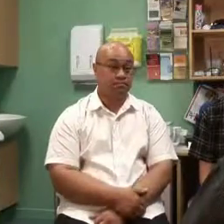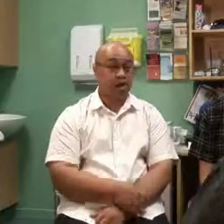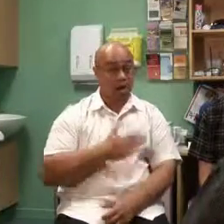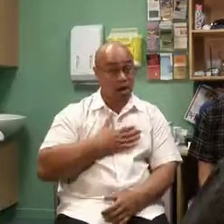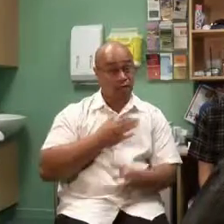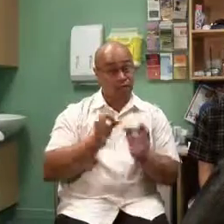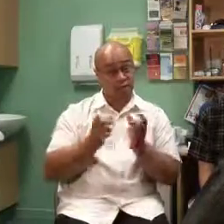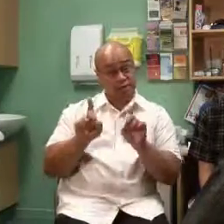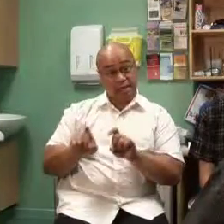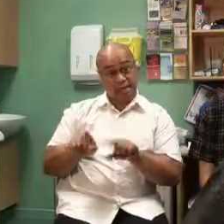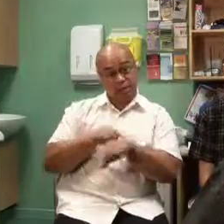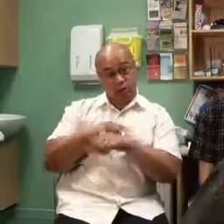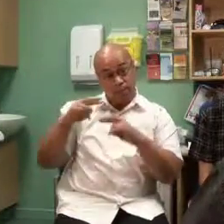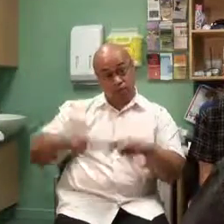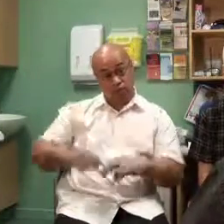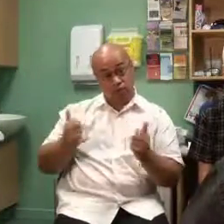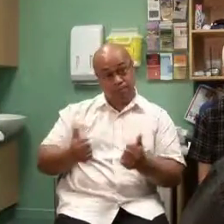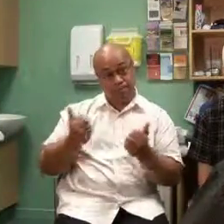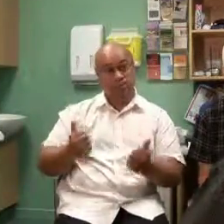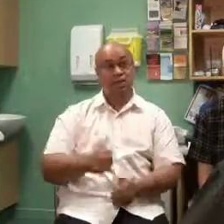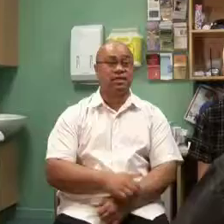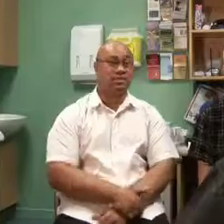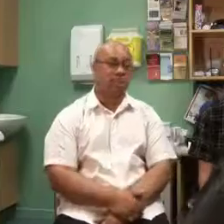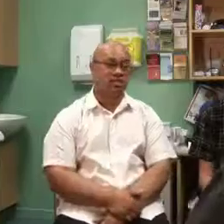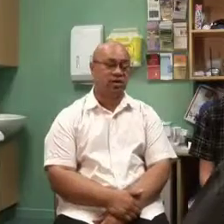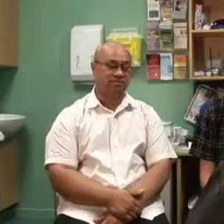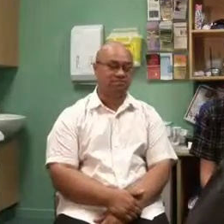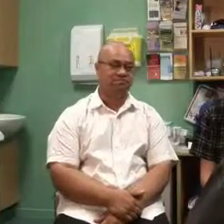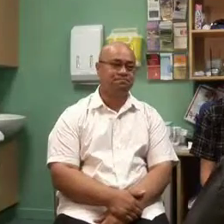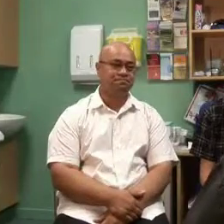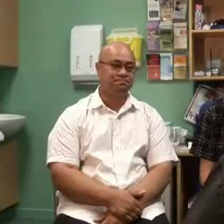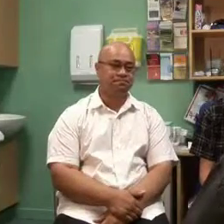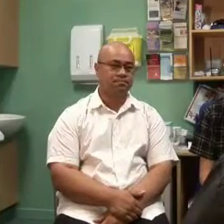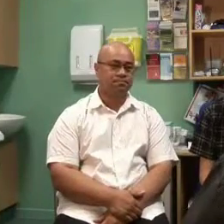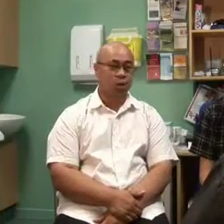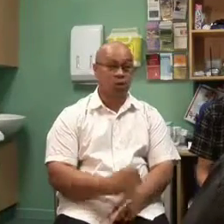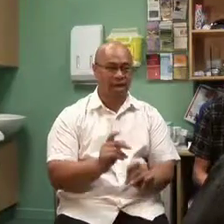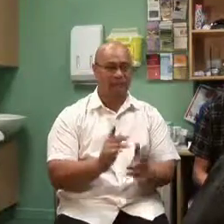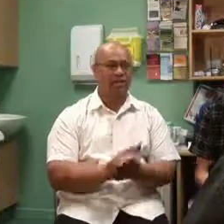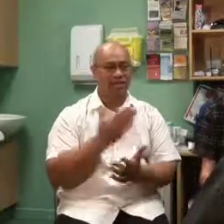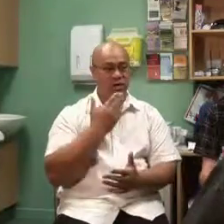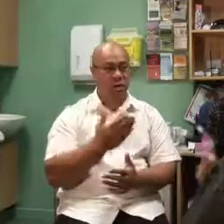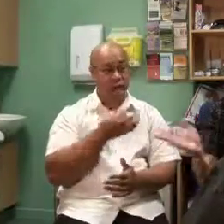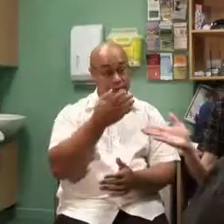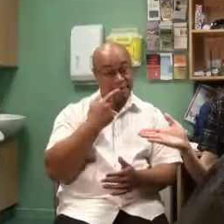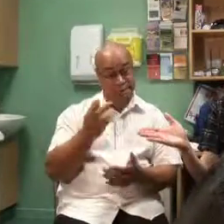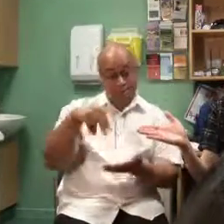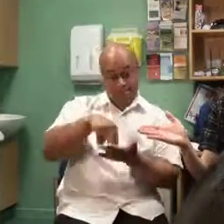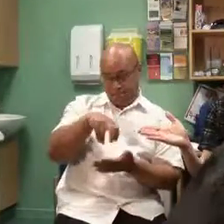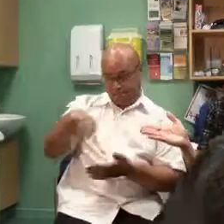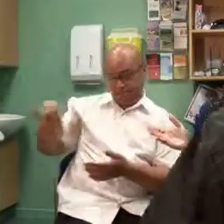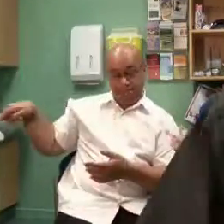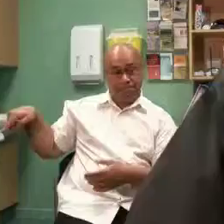Would you like the interpreter to stay while I examine you? Yes. That's fine. Okay. Thank you. I'll just ask you to